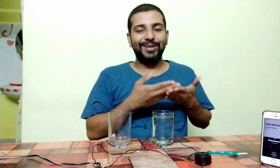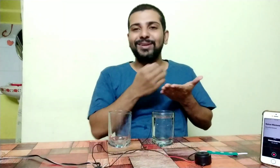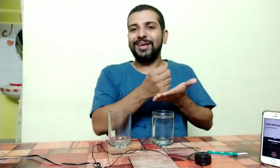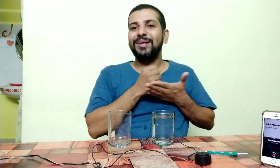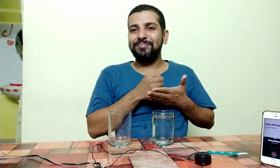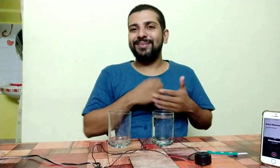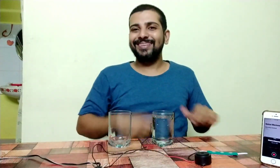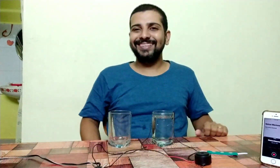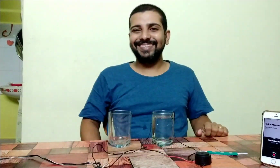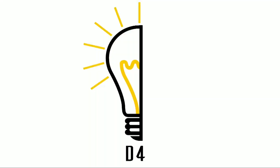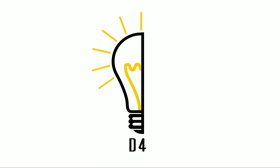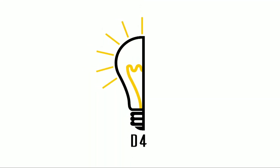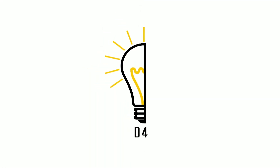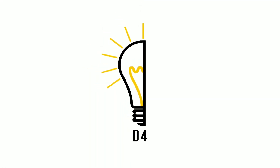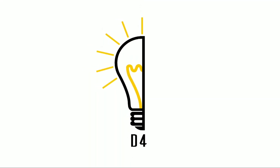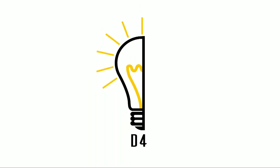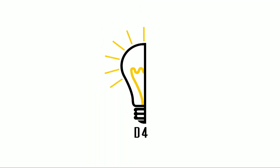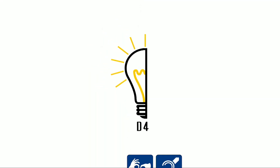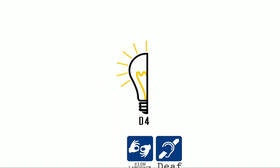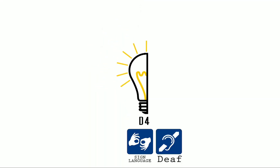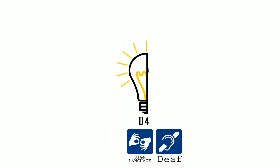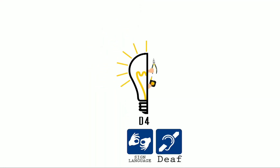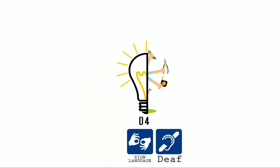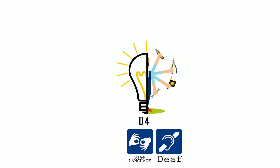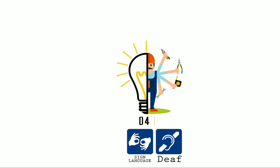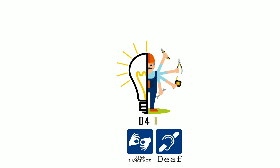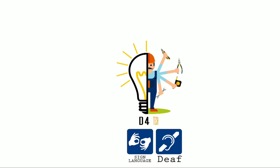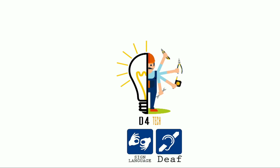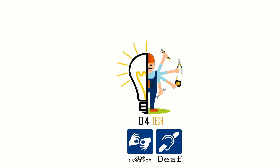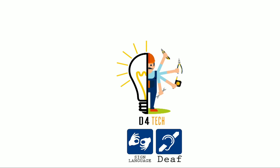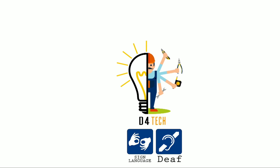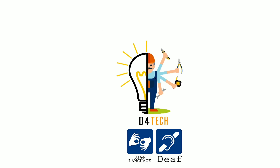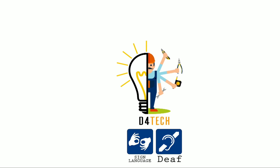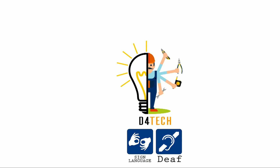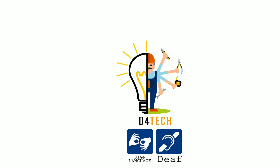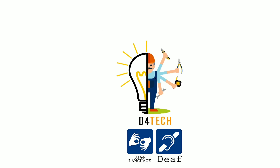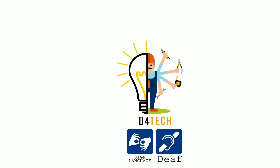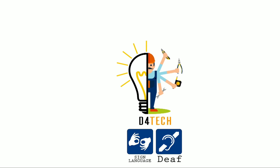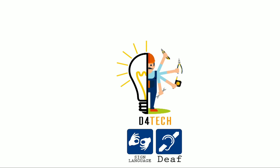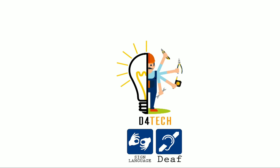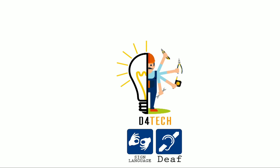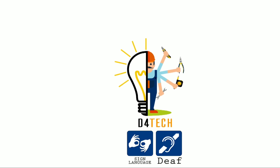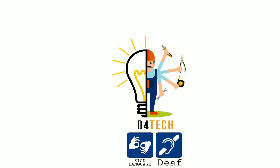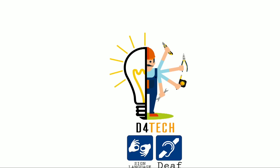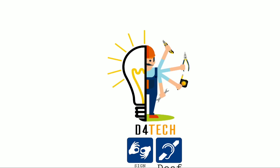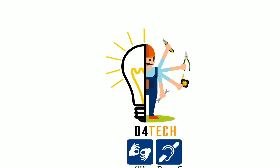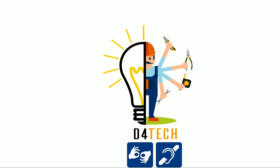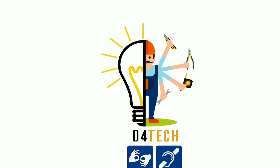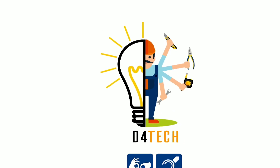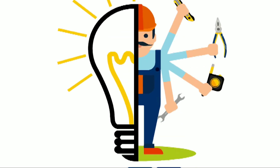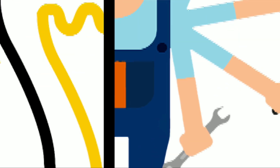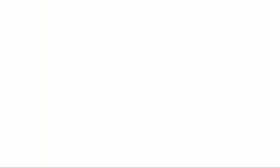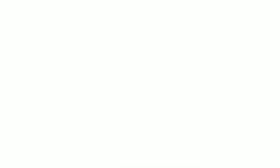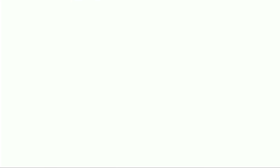You're You're You're not lost You're not lost lost You're lost You're You're You're You're not You're You're lost You're not lost You're not lost You're